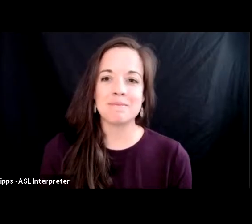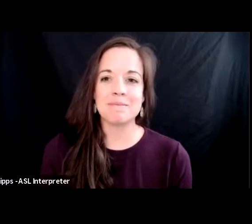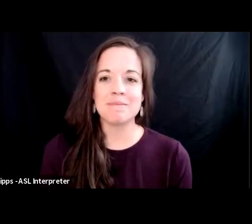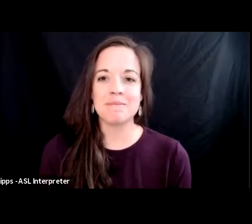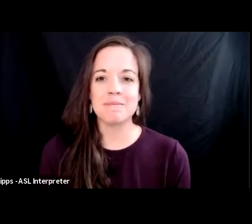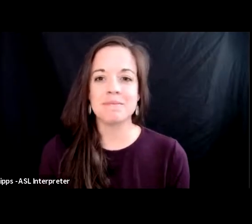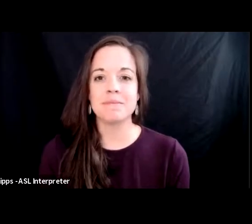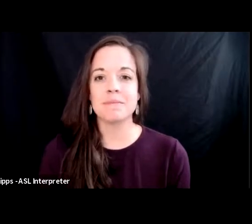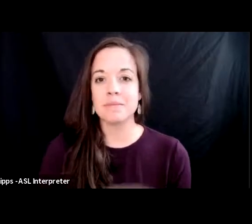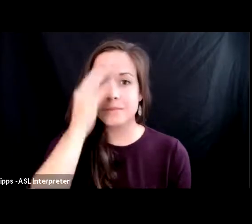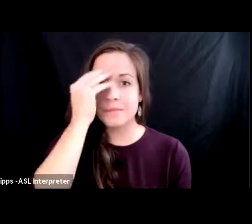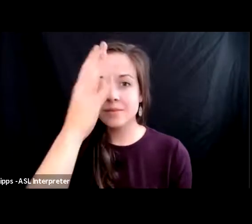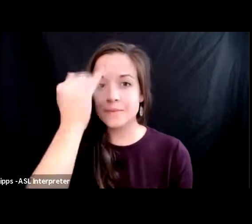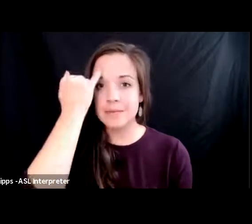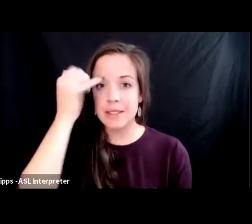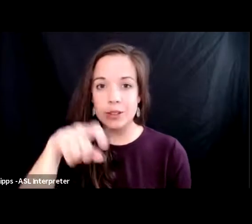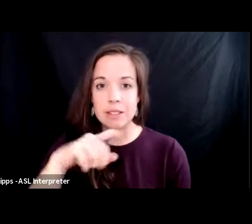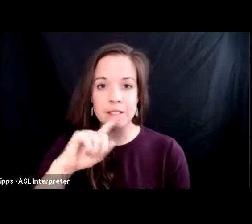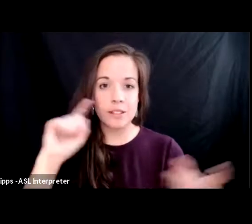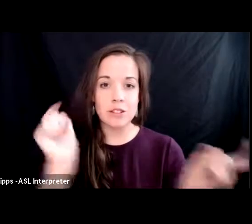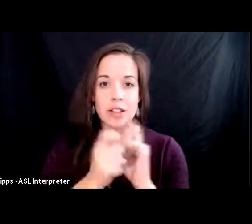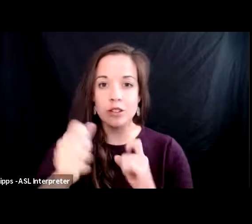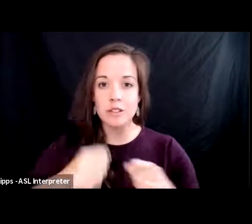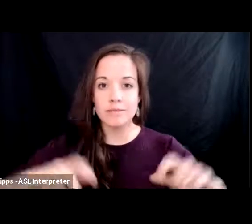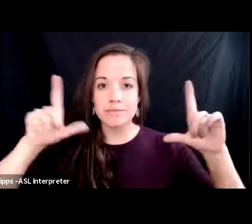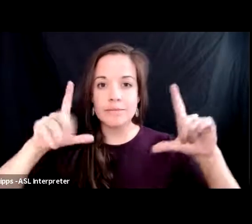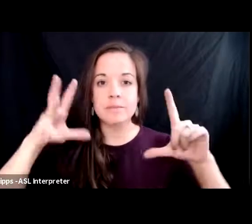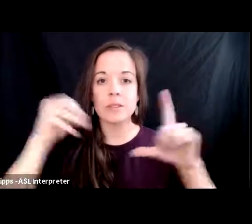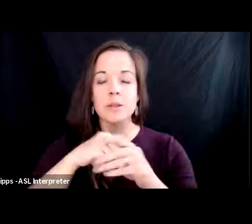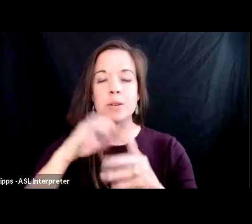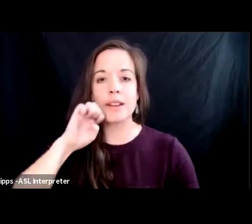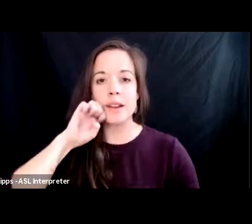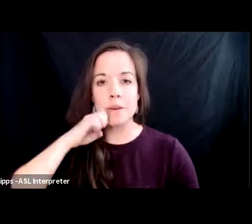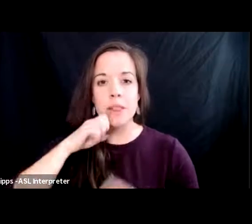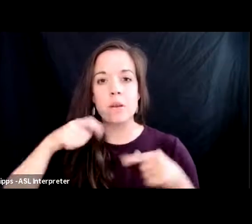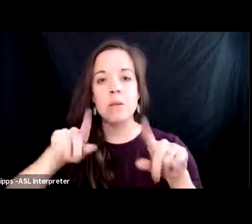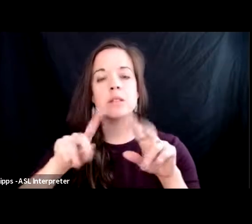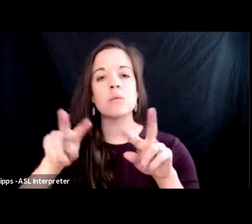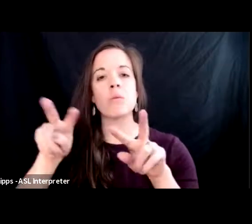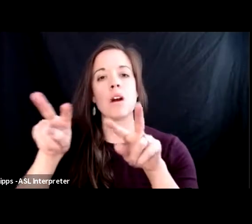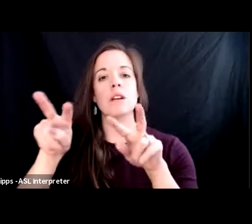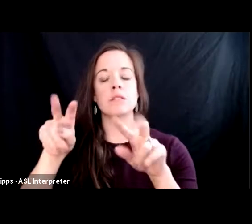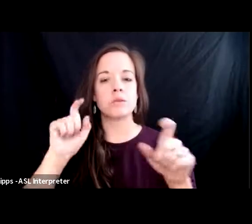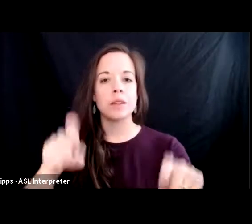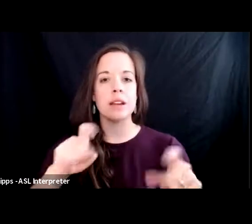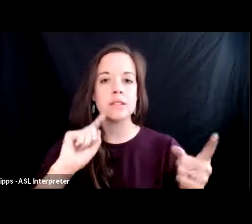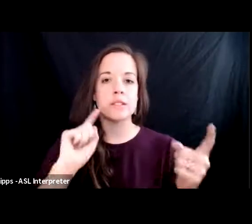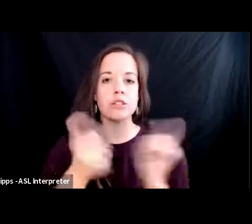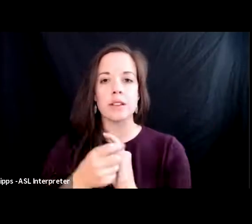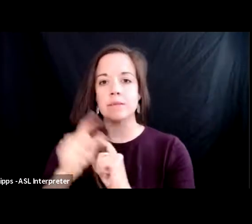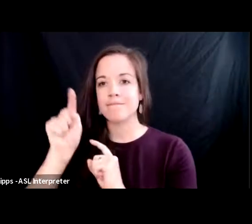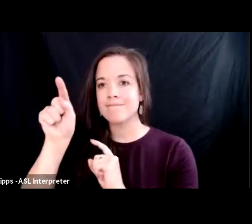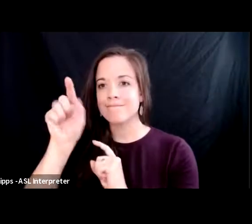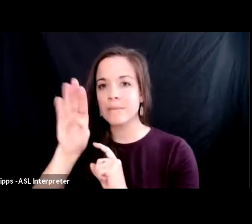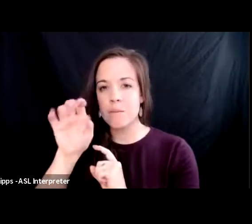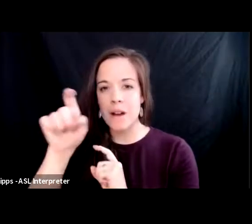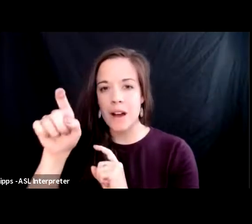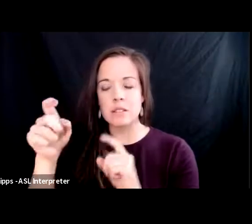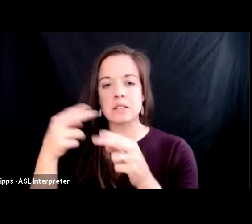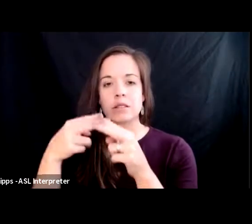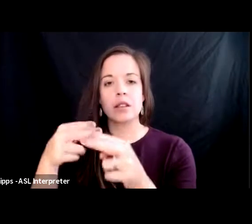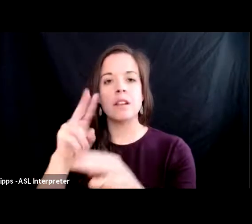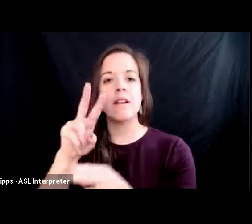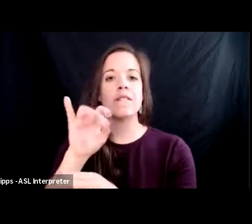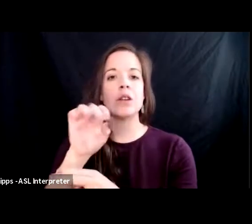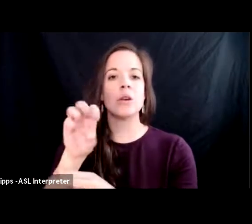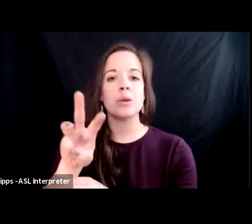if you need to change your screen view to include emily as you watch you can adjust the screen display mode in the small box labeled view towards the